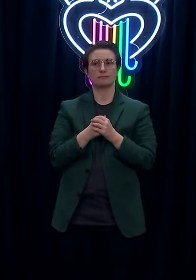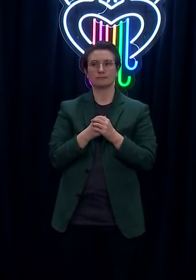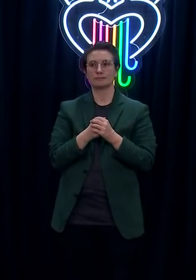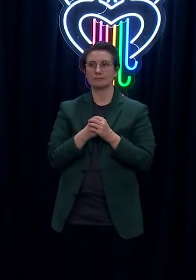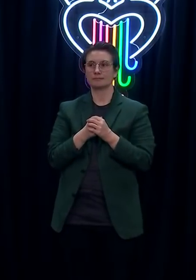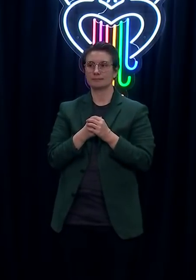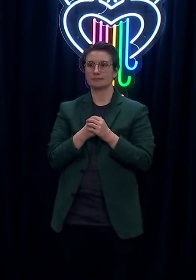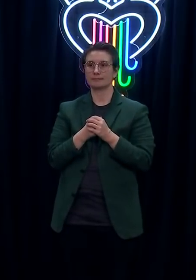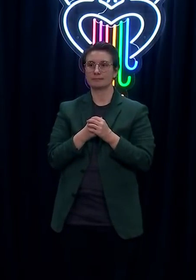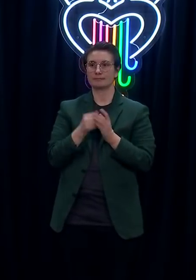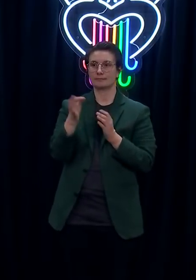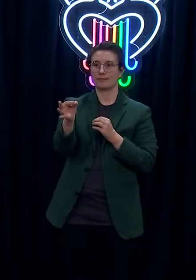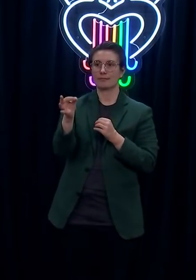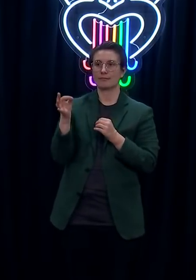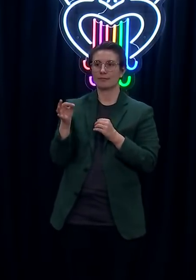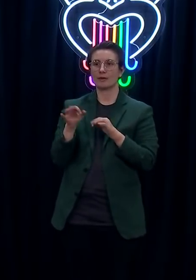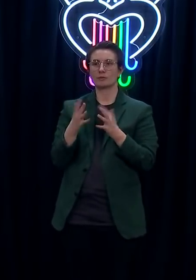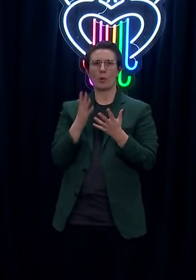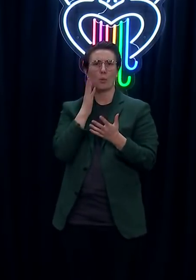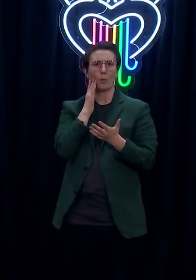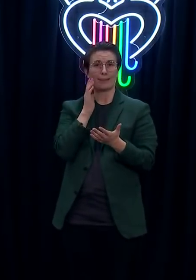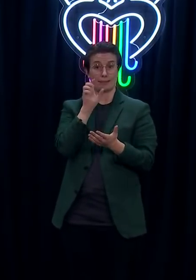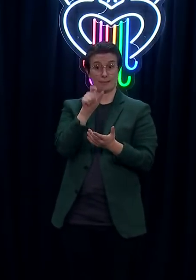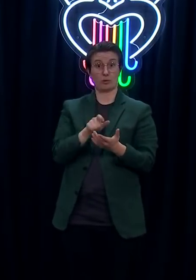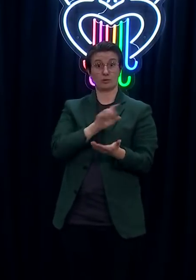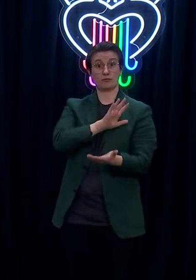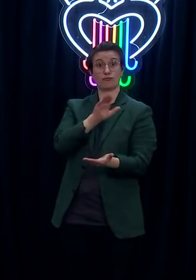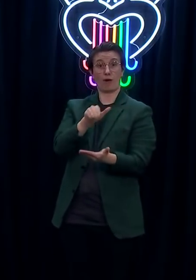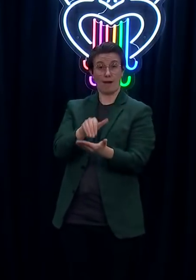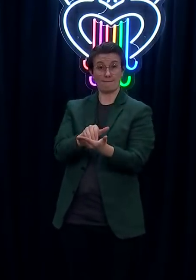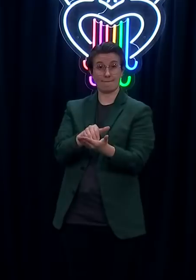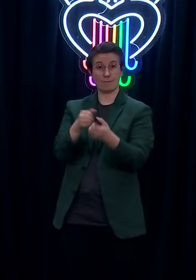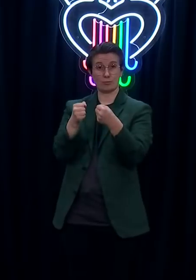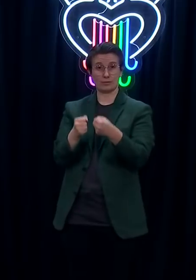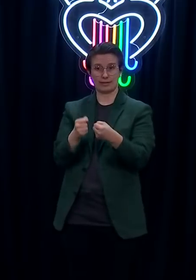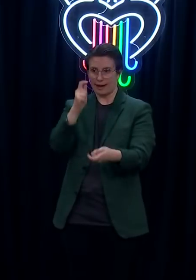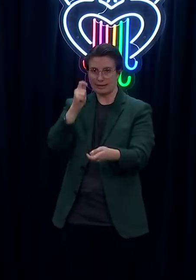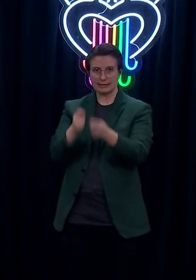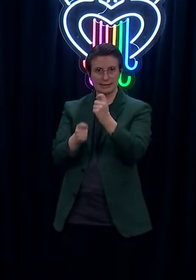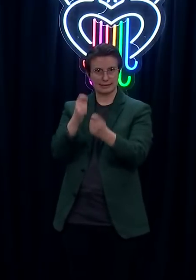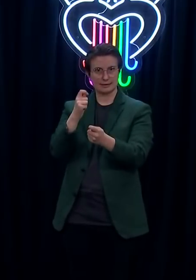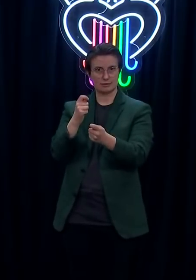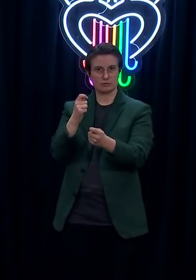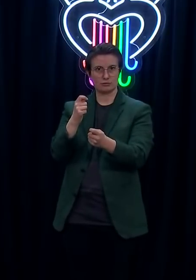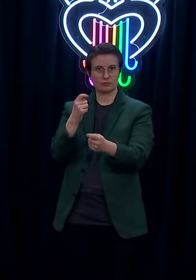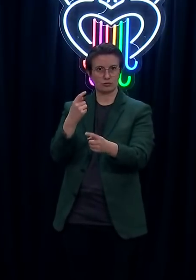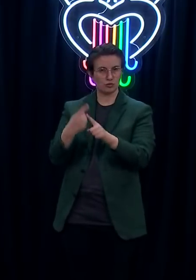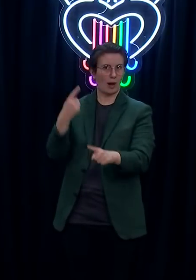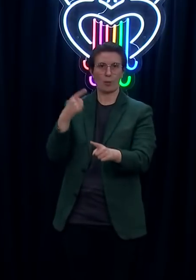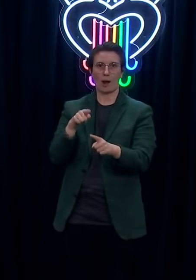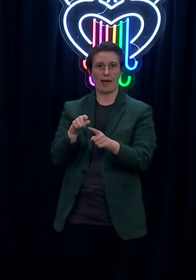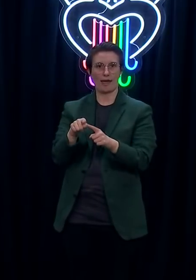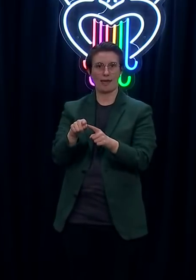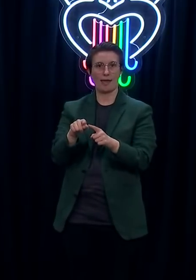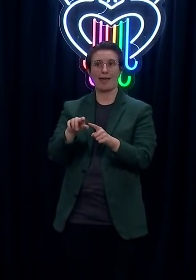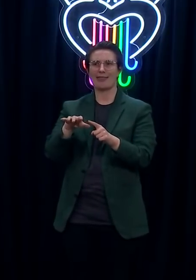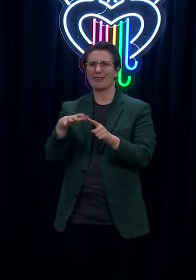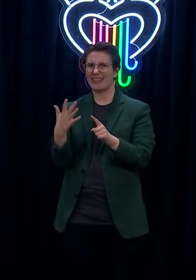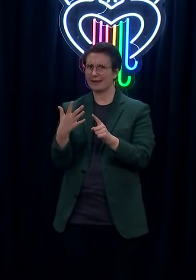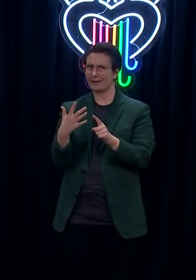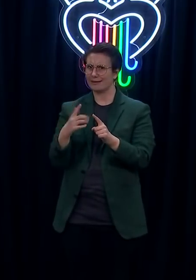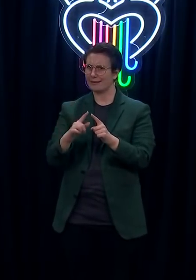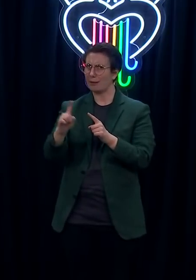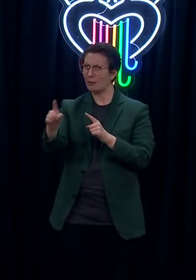were tested as soon as they were taken into custody and were they then taken to court and appeared at court while they were all waiting? I don't know